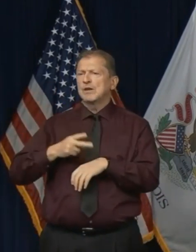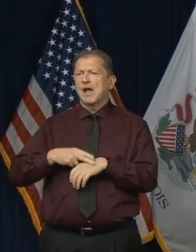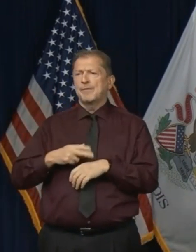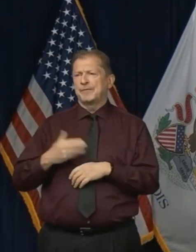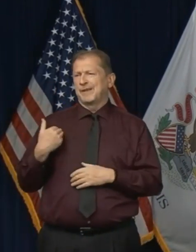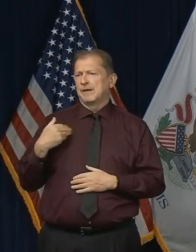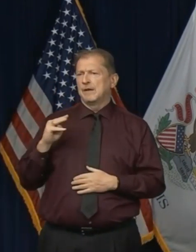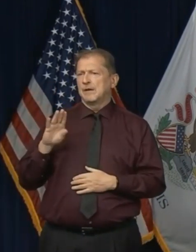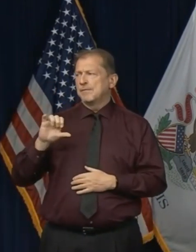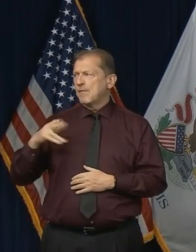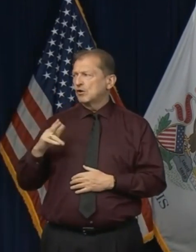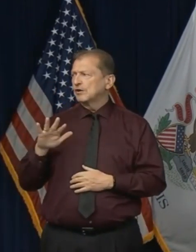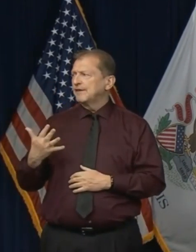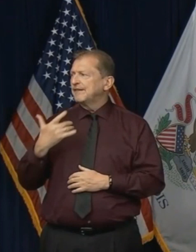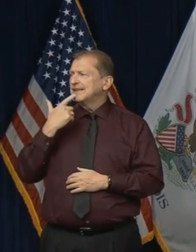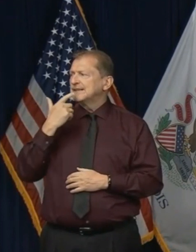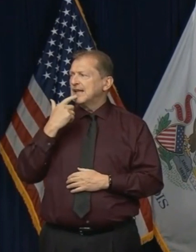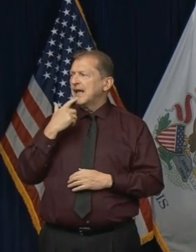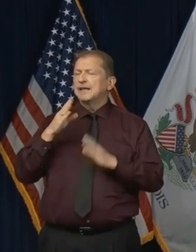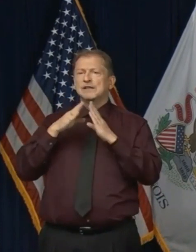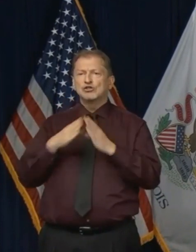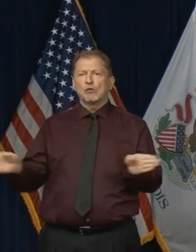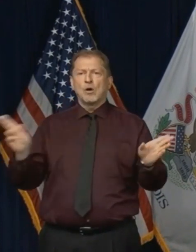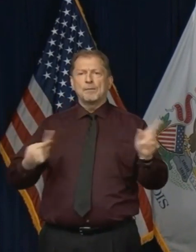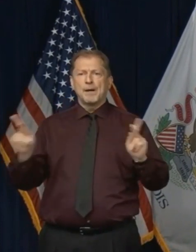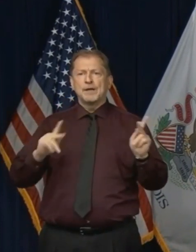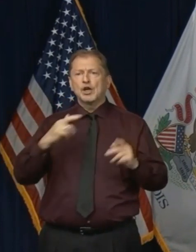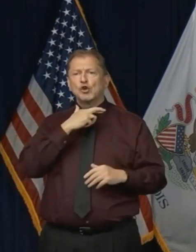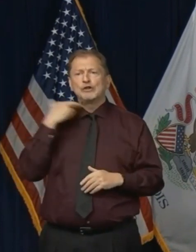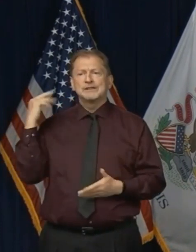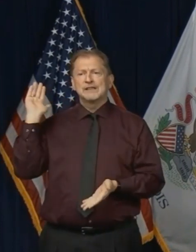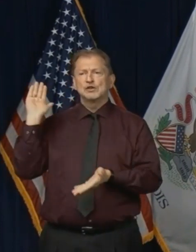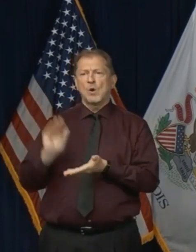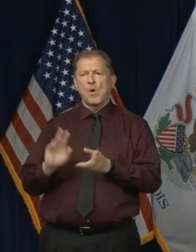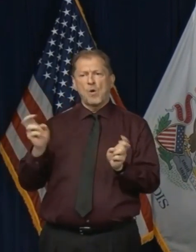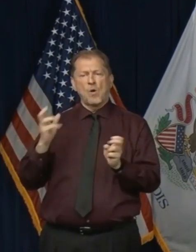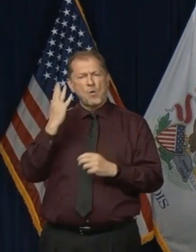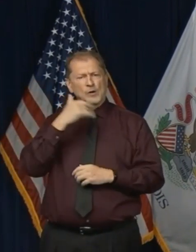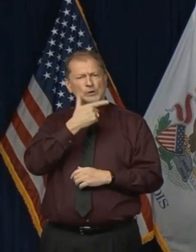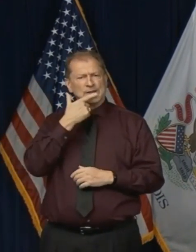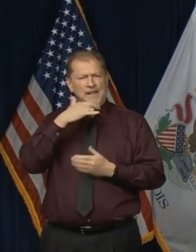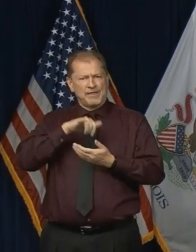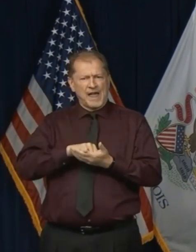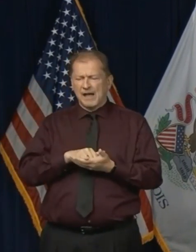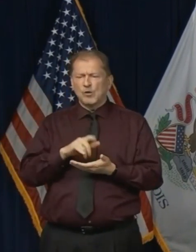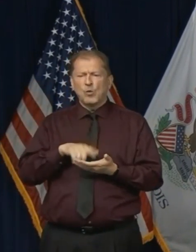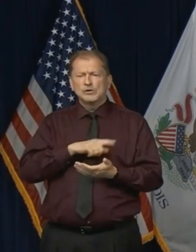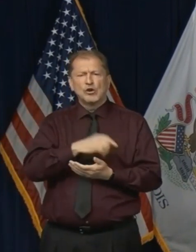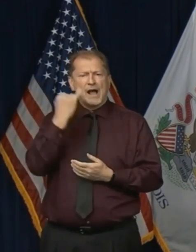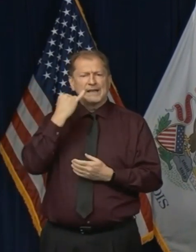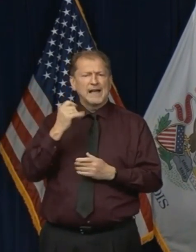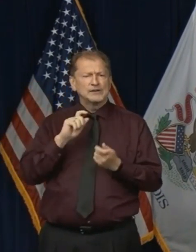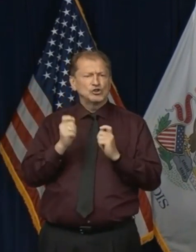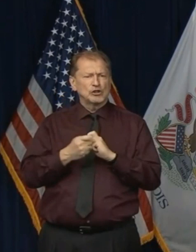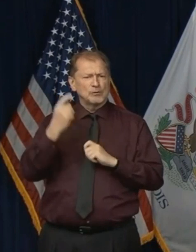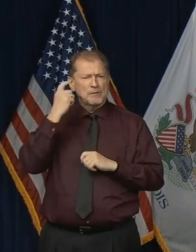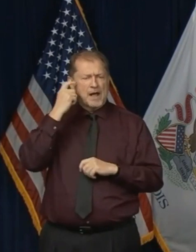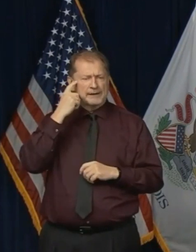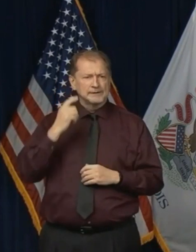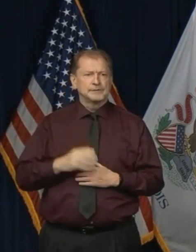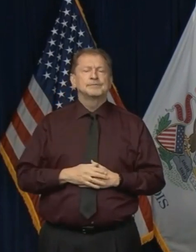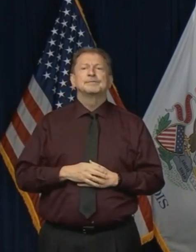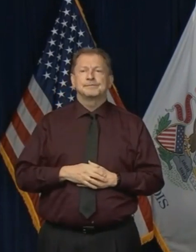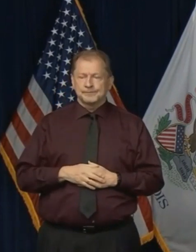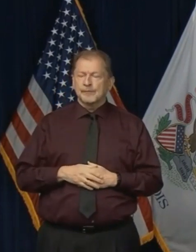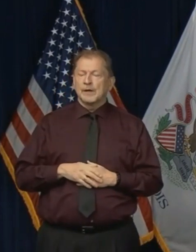March 5th, that the risk to the general public remains low. Why did you say that? And what were you basing that? When did you change your mind? Well, I was